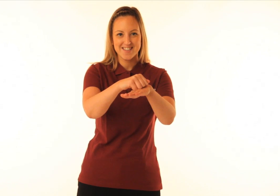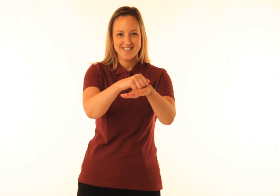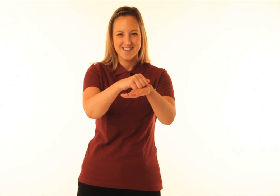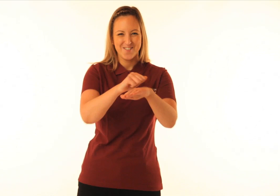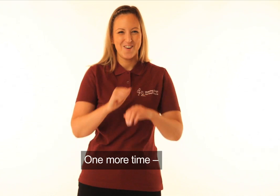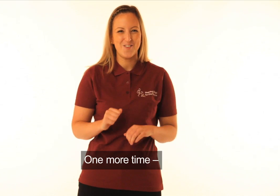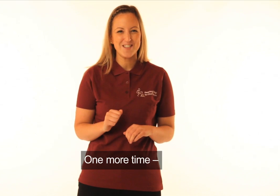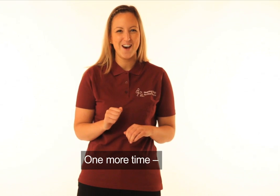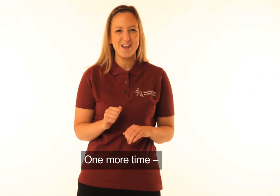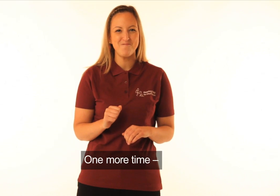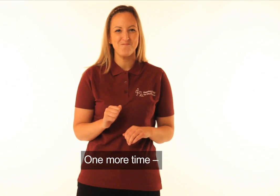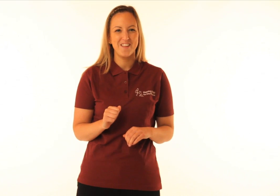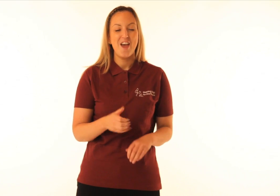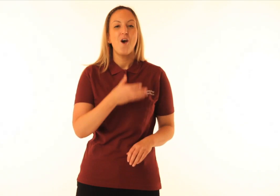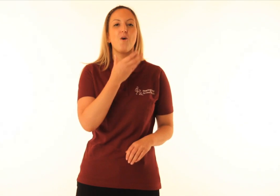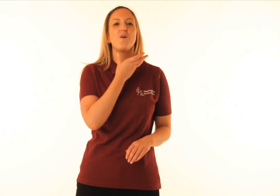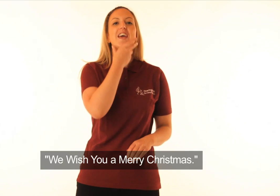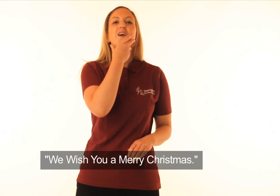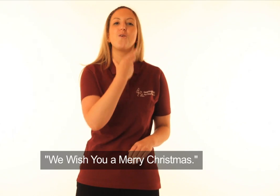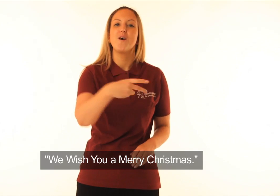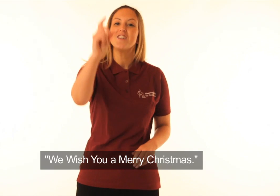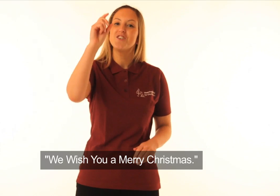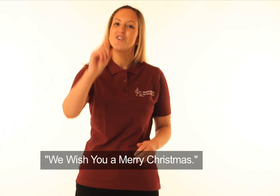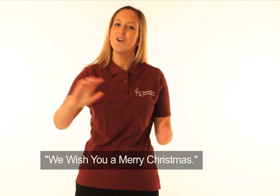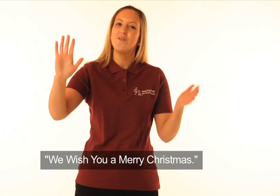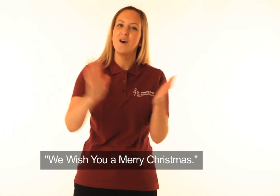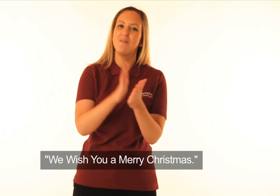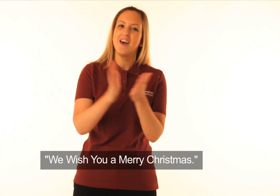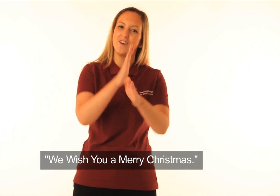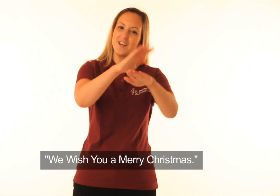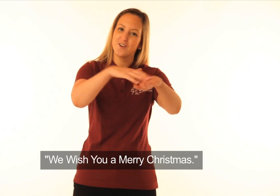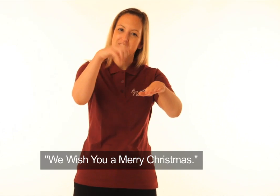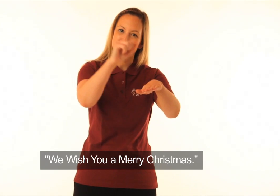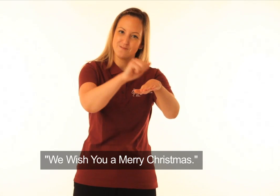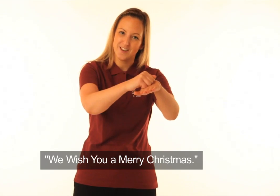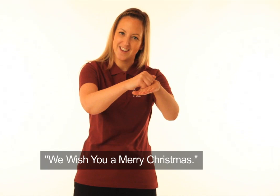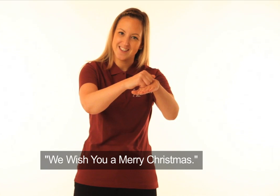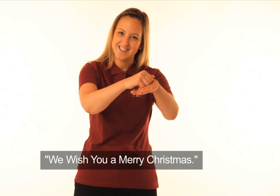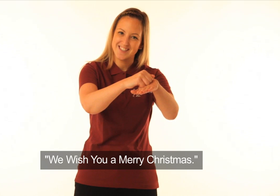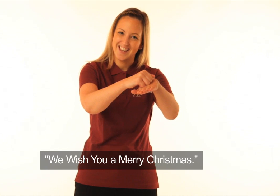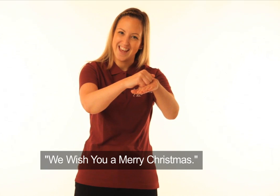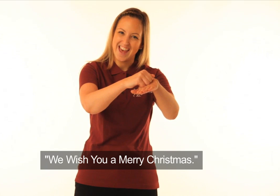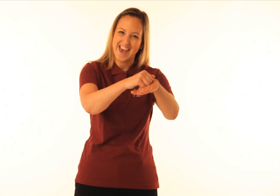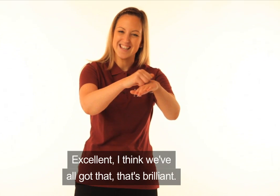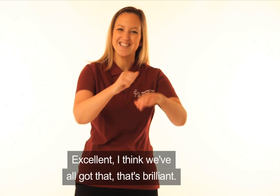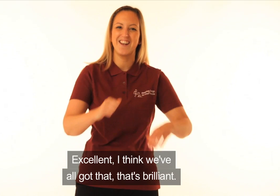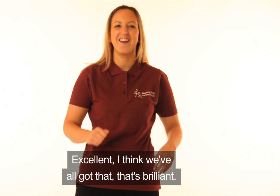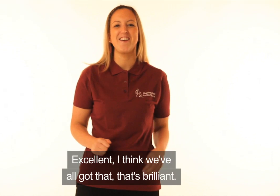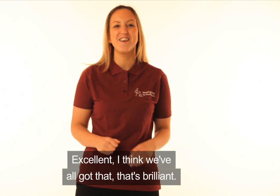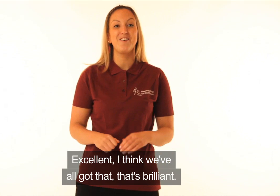One more time. We wish you a Merry Christmas. Excellent. I think